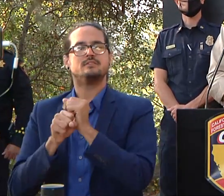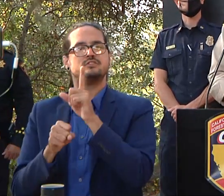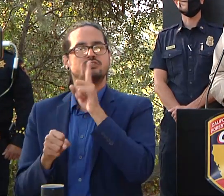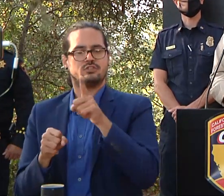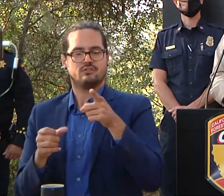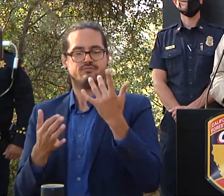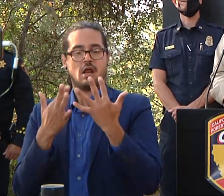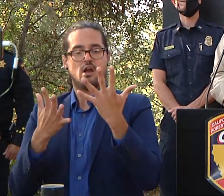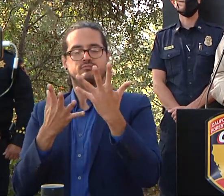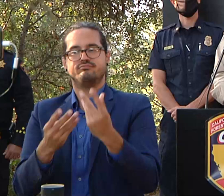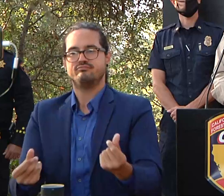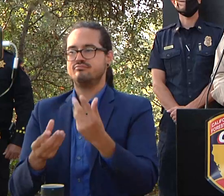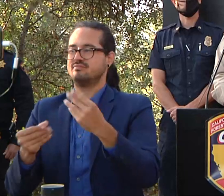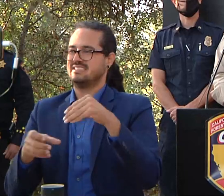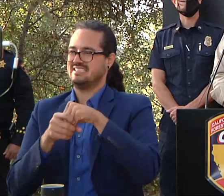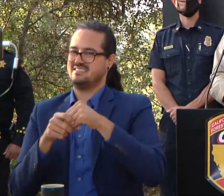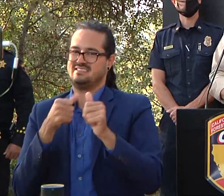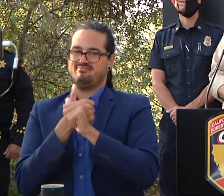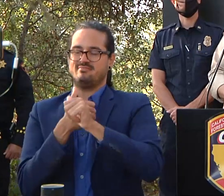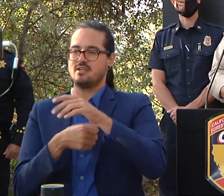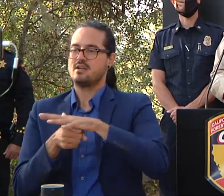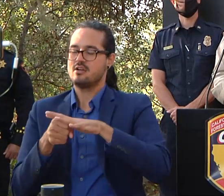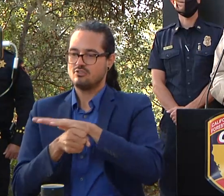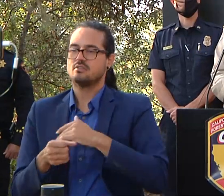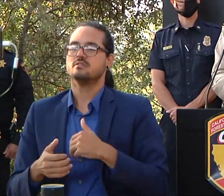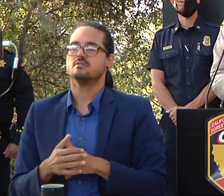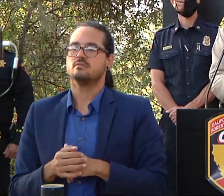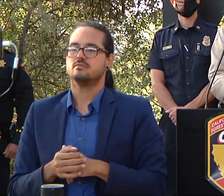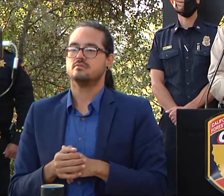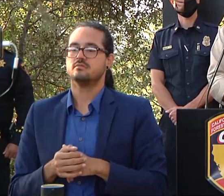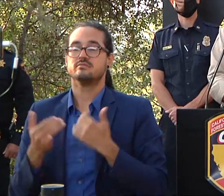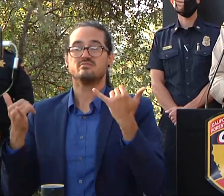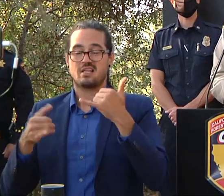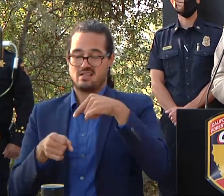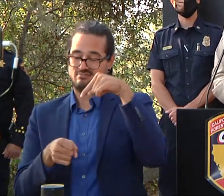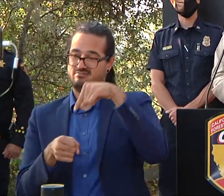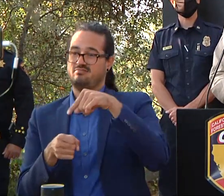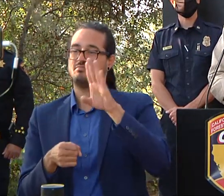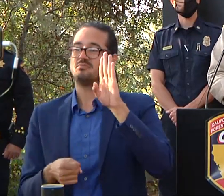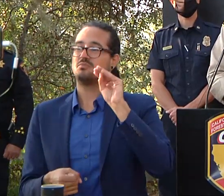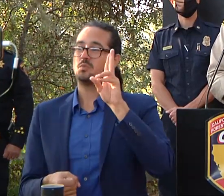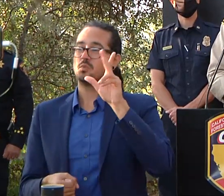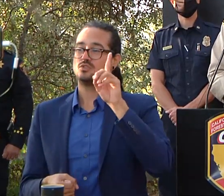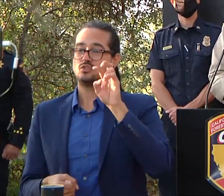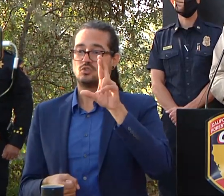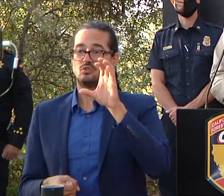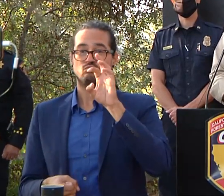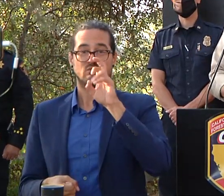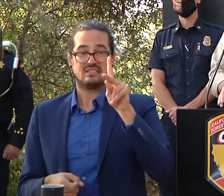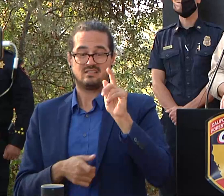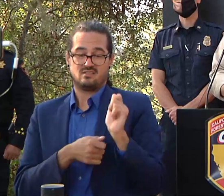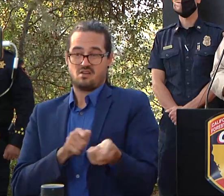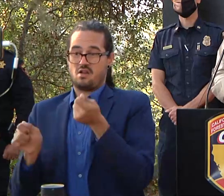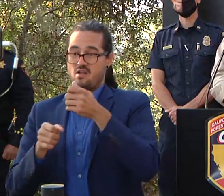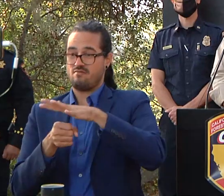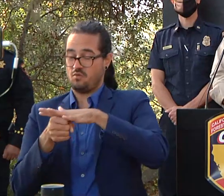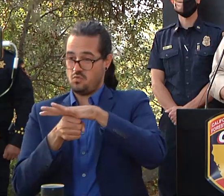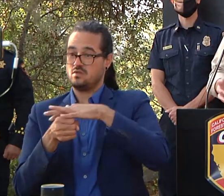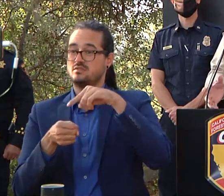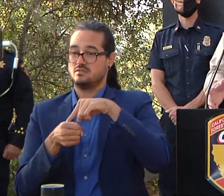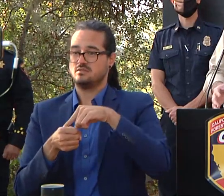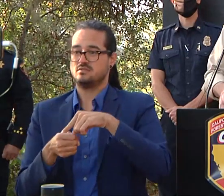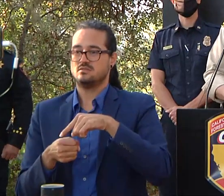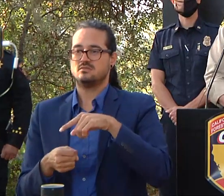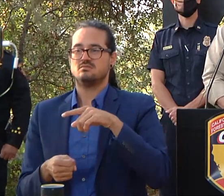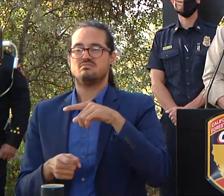in certain areas and so today near the boulder creek golf course in the 100 block of lake drive they were doing some mop up work there